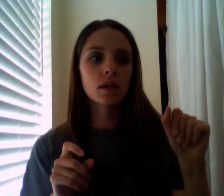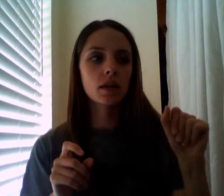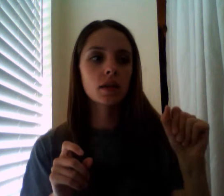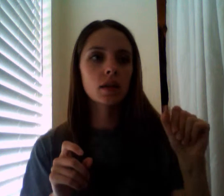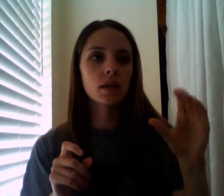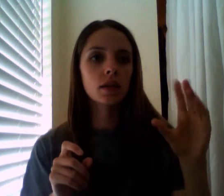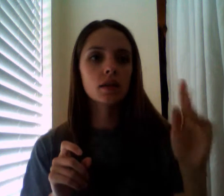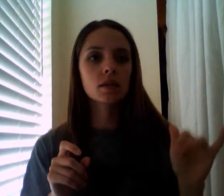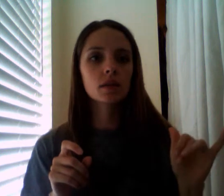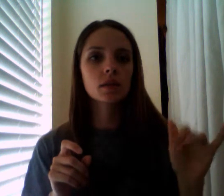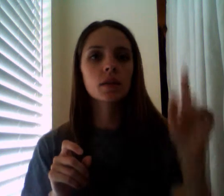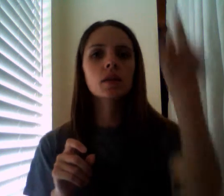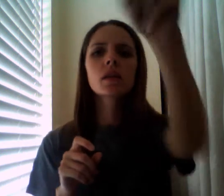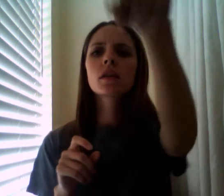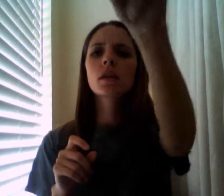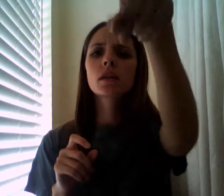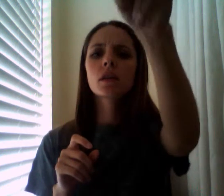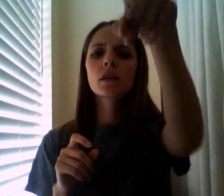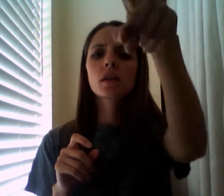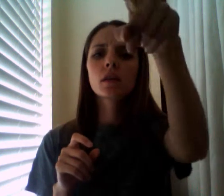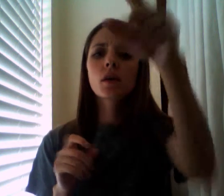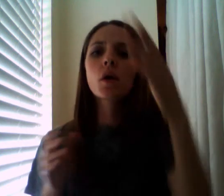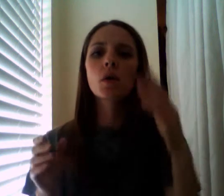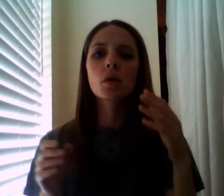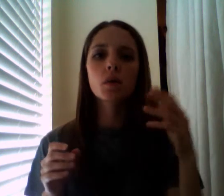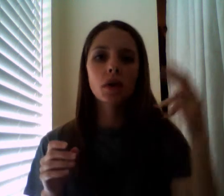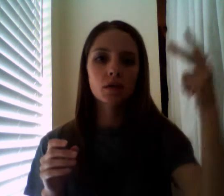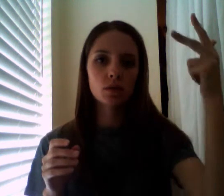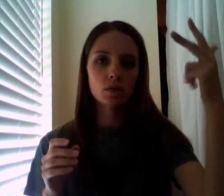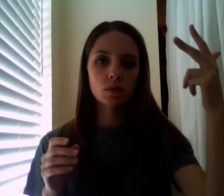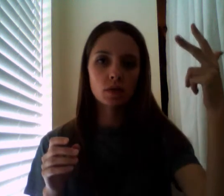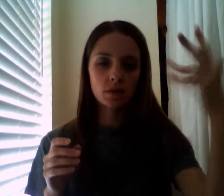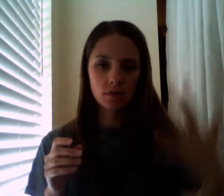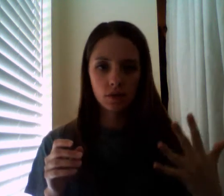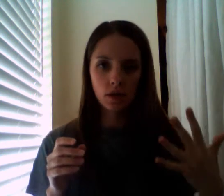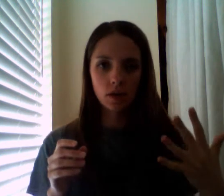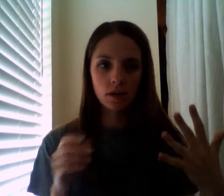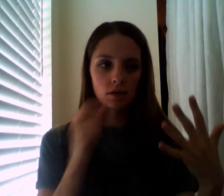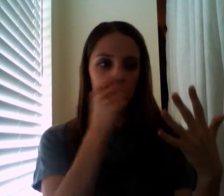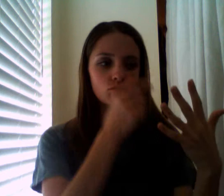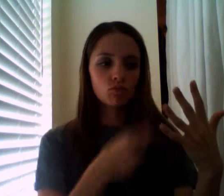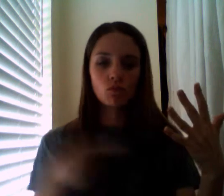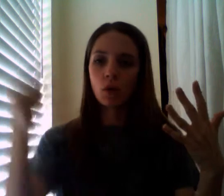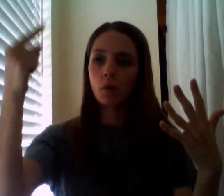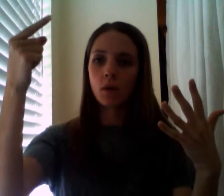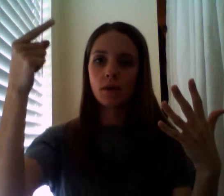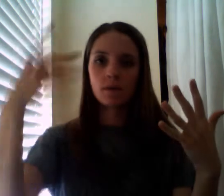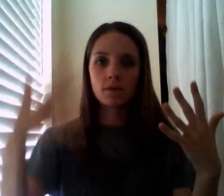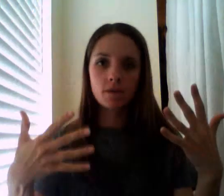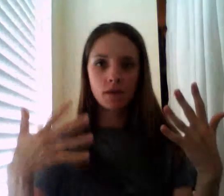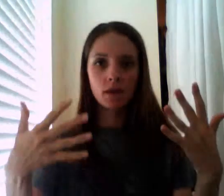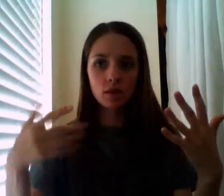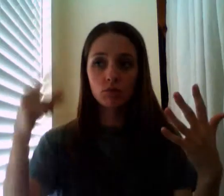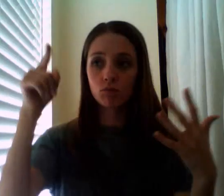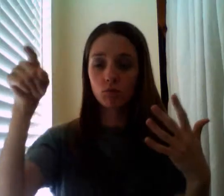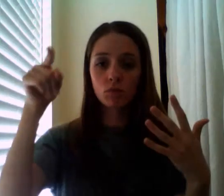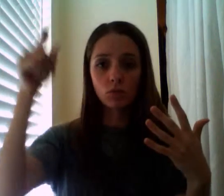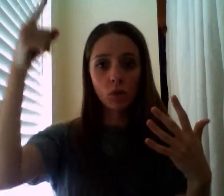they were loyal